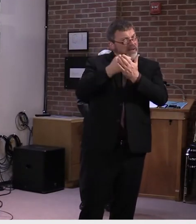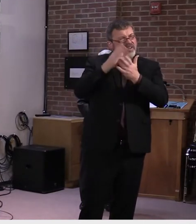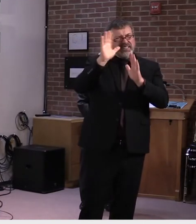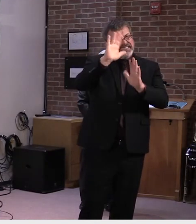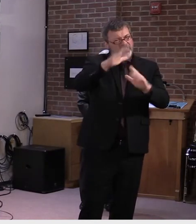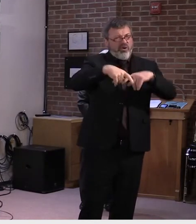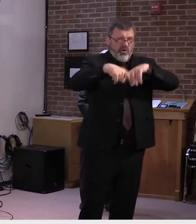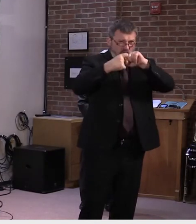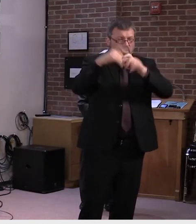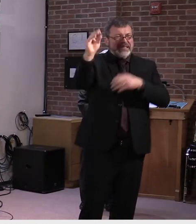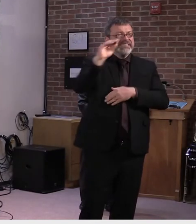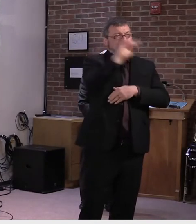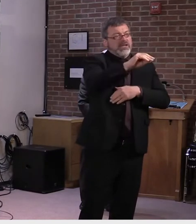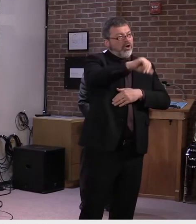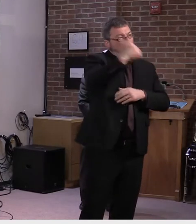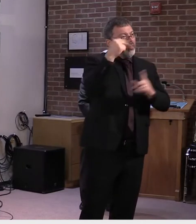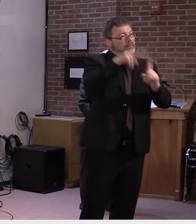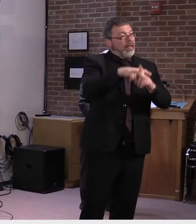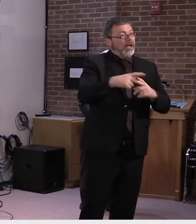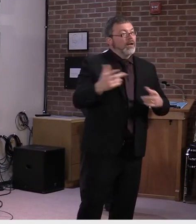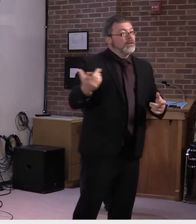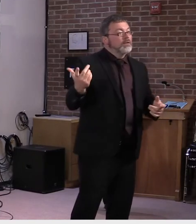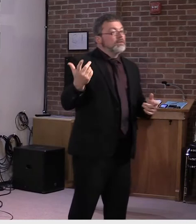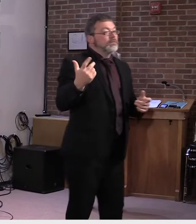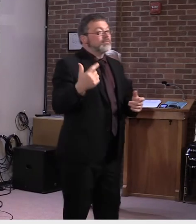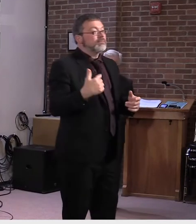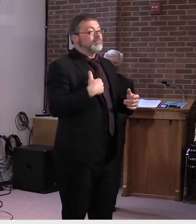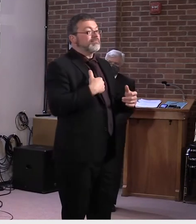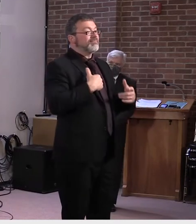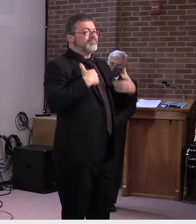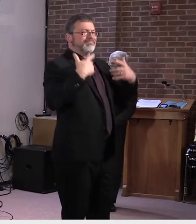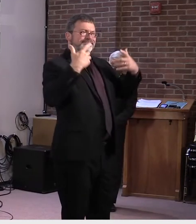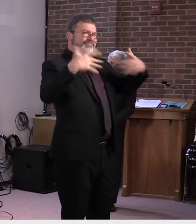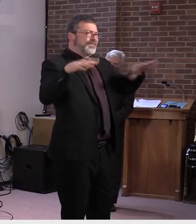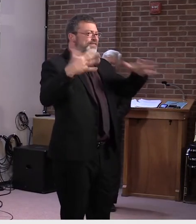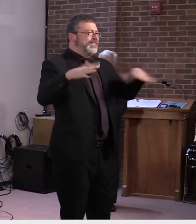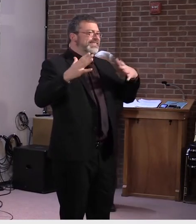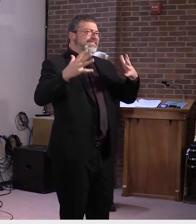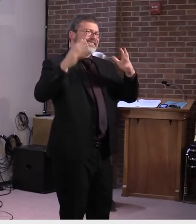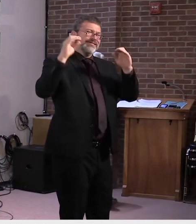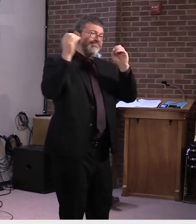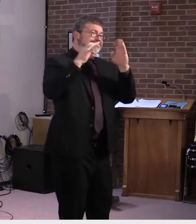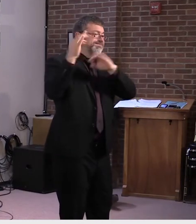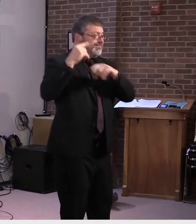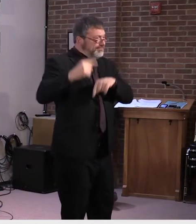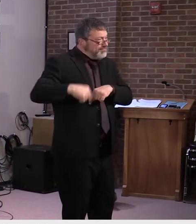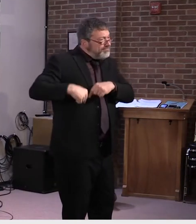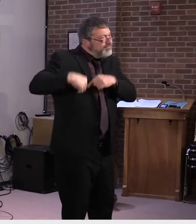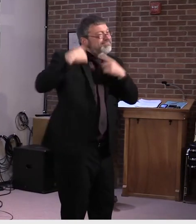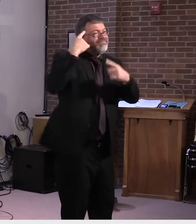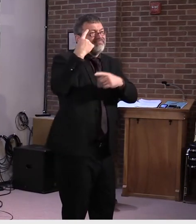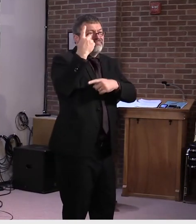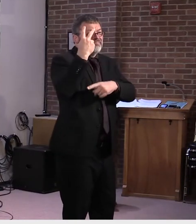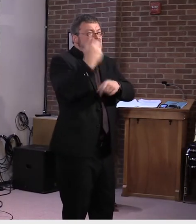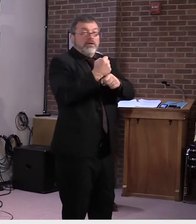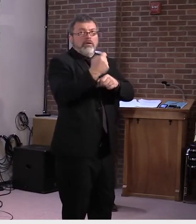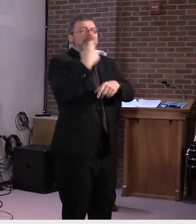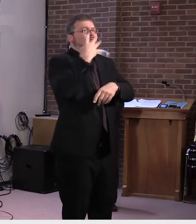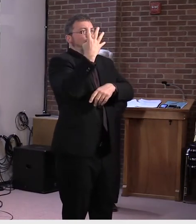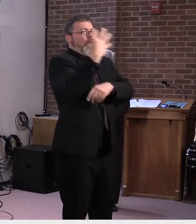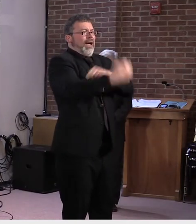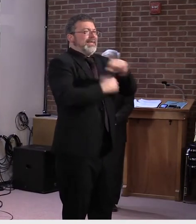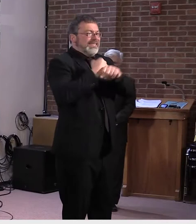working at this for a while and resisted, uh, for a number of years, uh, for the last four years, uh, I've been, uh, governor,